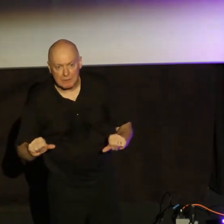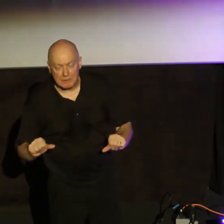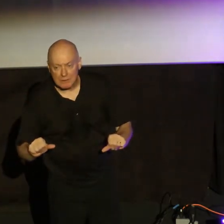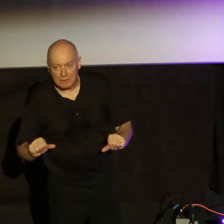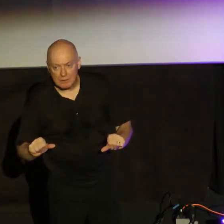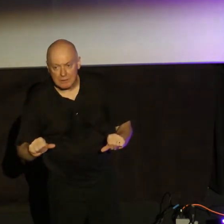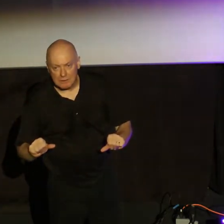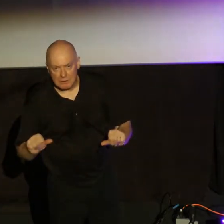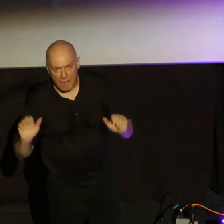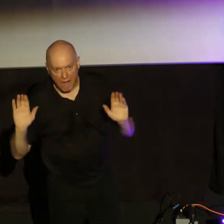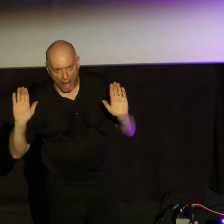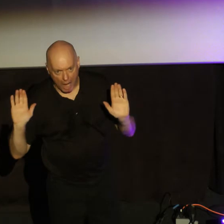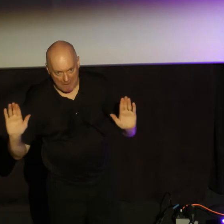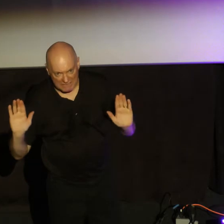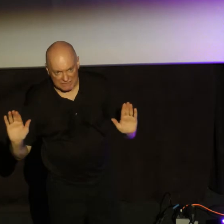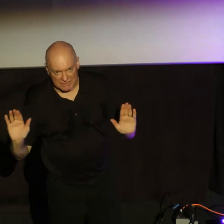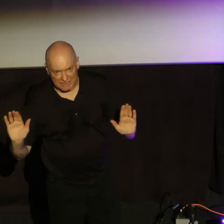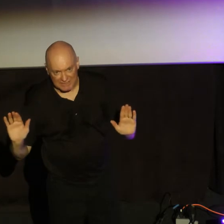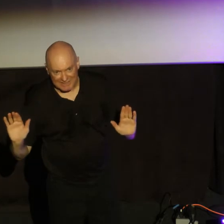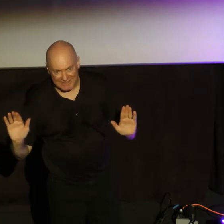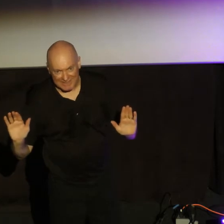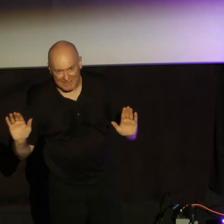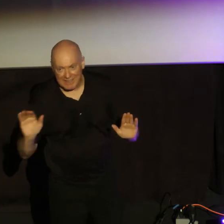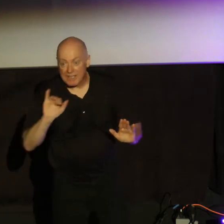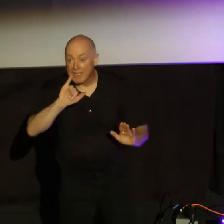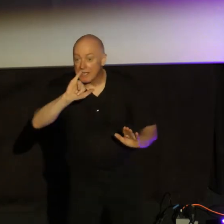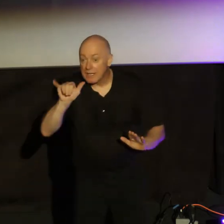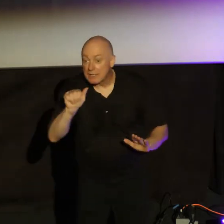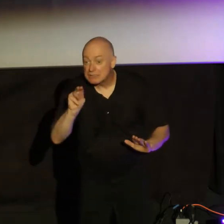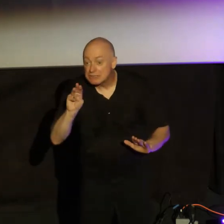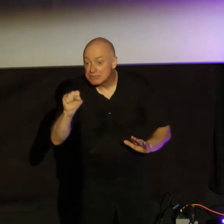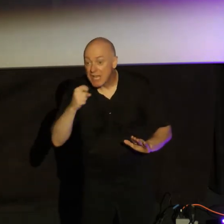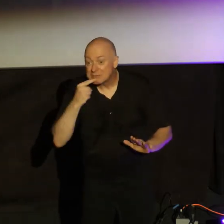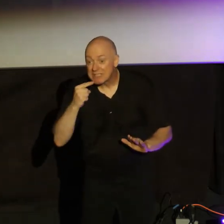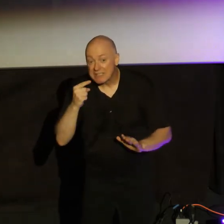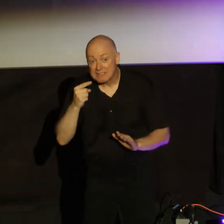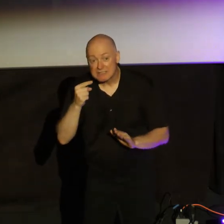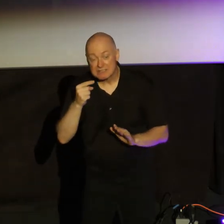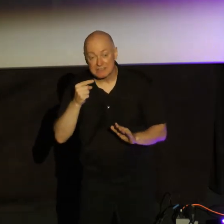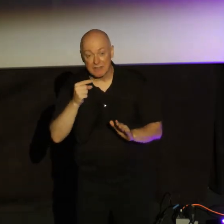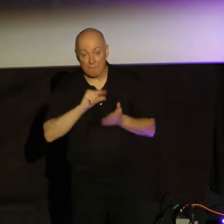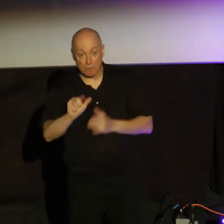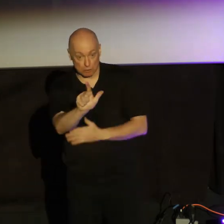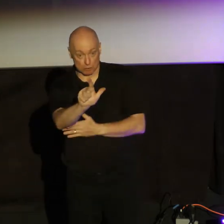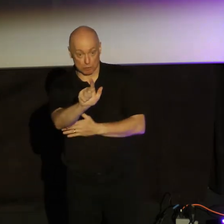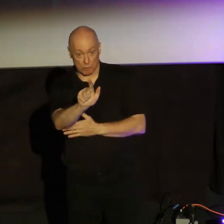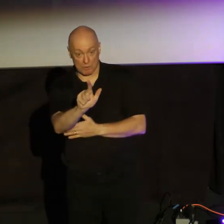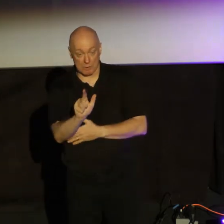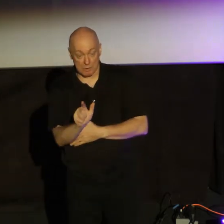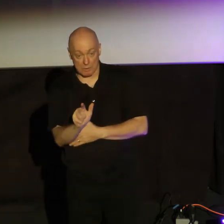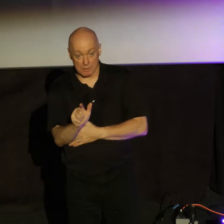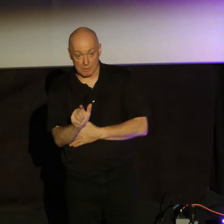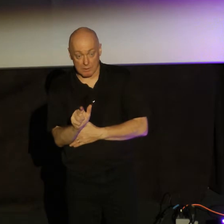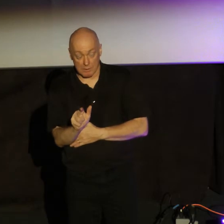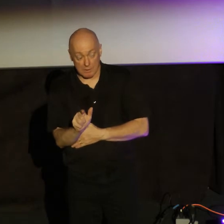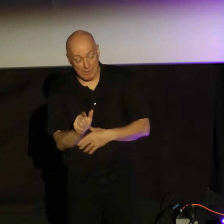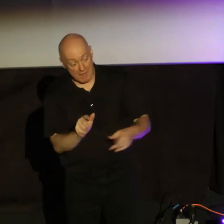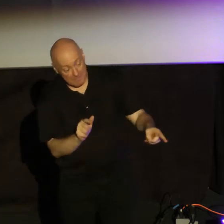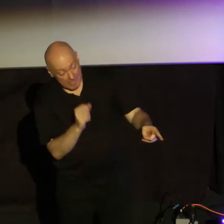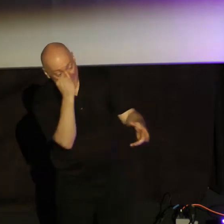Amazing. And James says, in verse 21, and you can see it there, he says, Abraham, our father, was